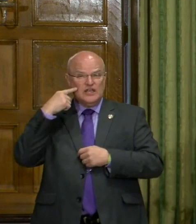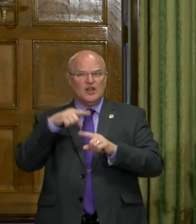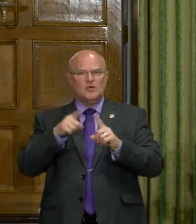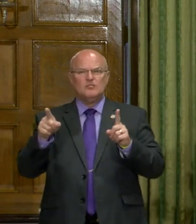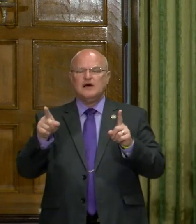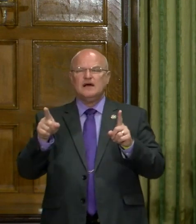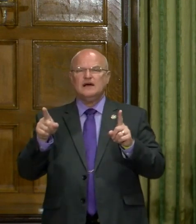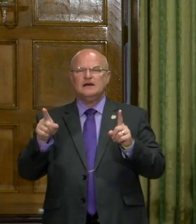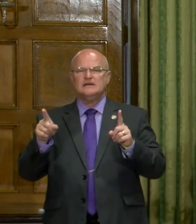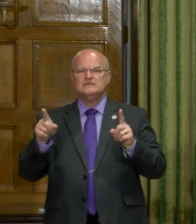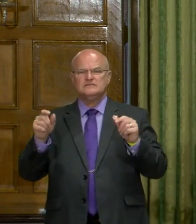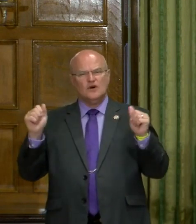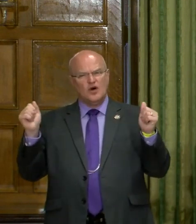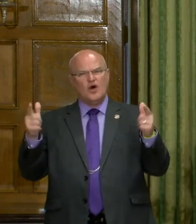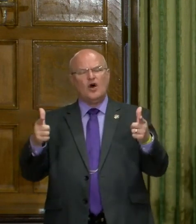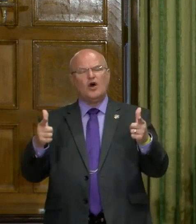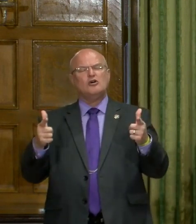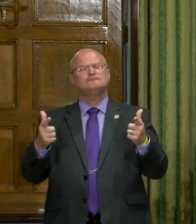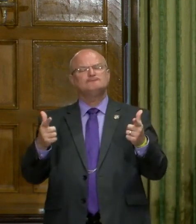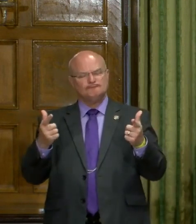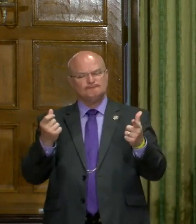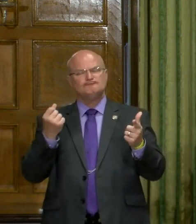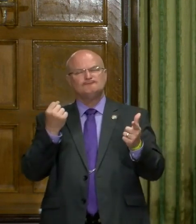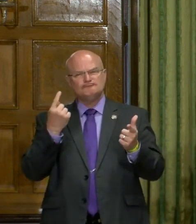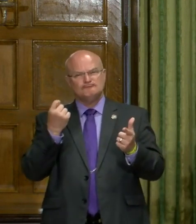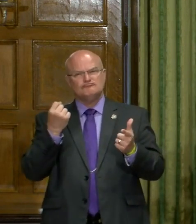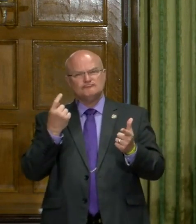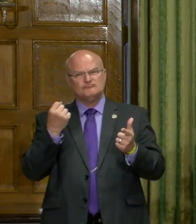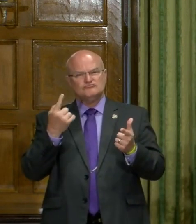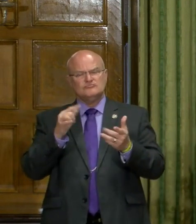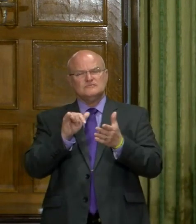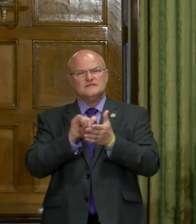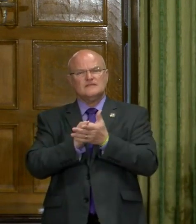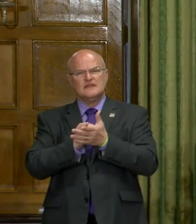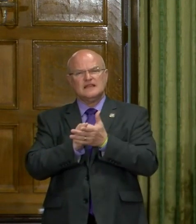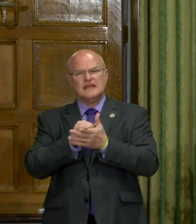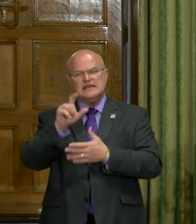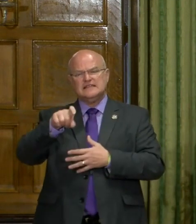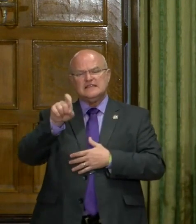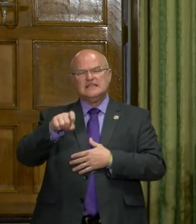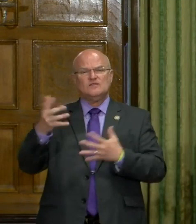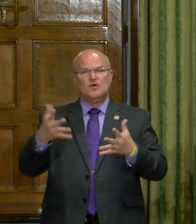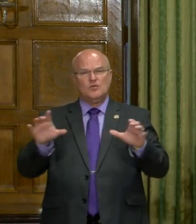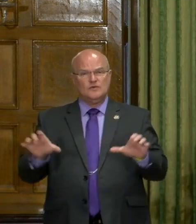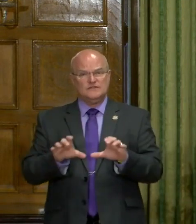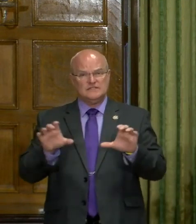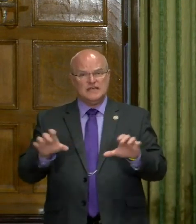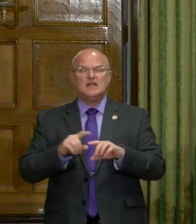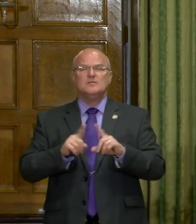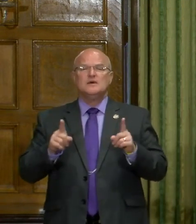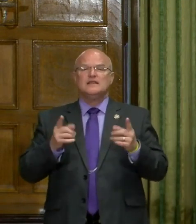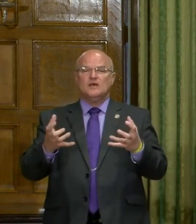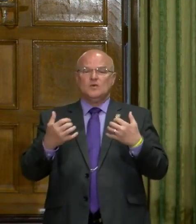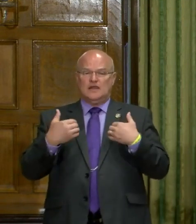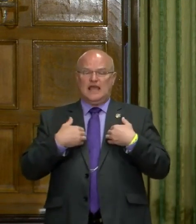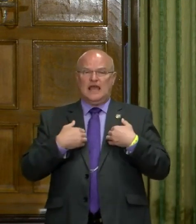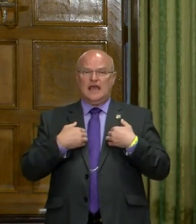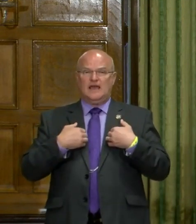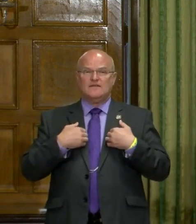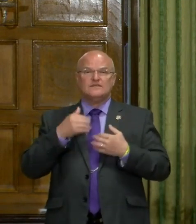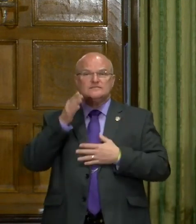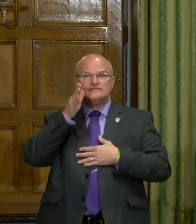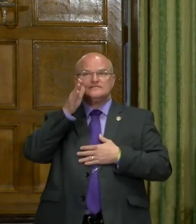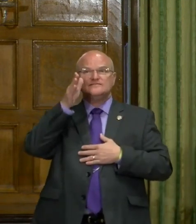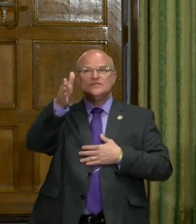from. But they're all, you know, actually very reasonable and understand that, uh, the need for what we've done. But they do want to have a path